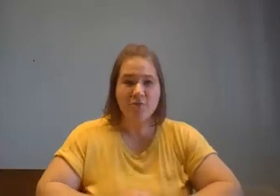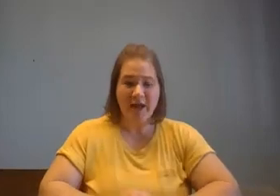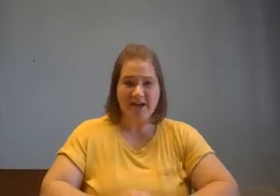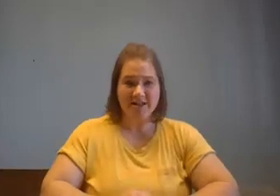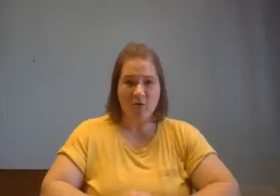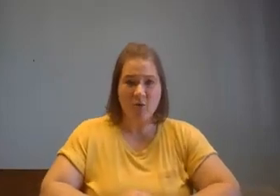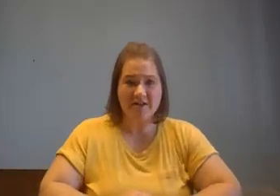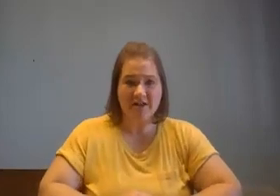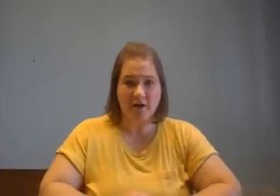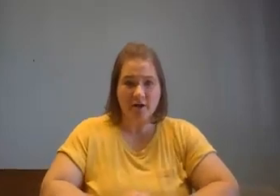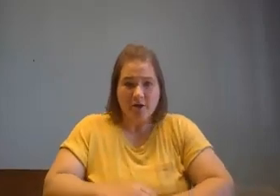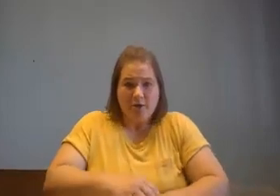can we act out winter?